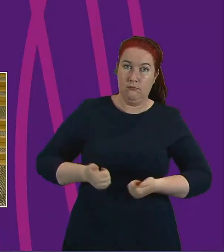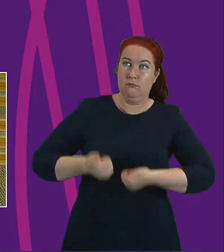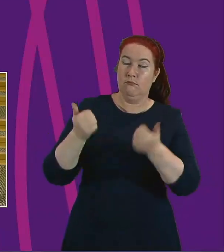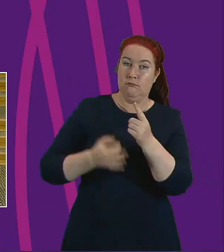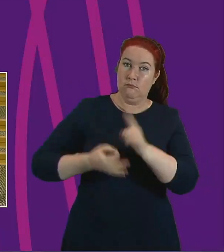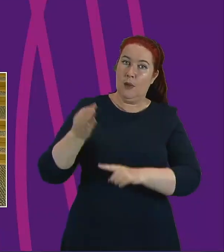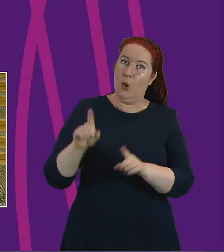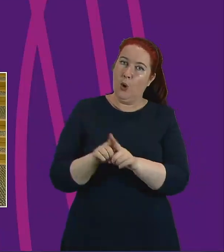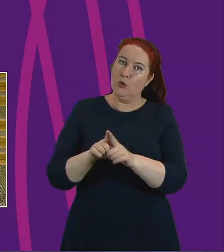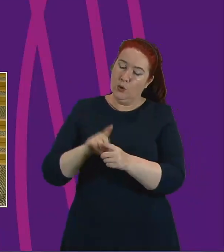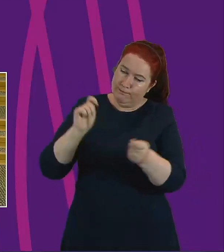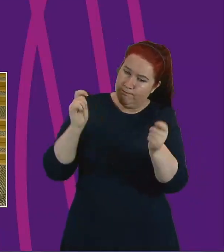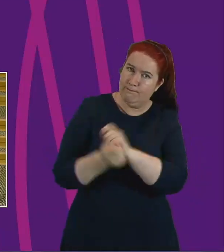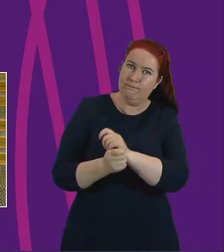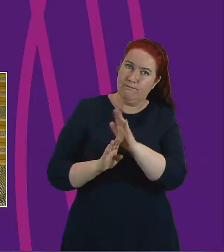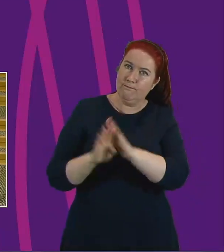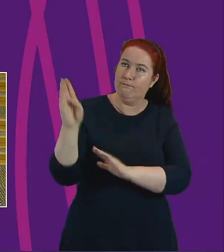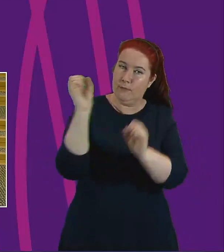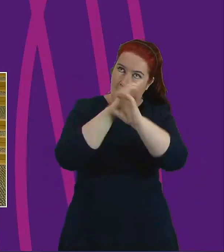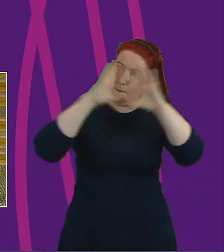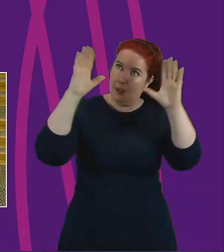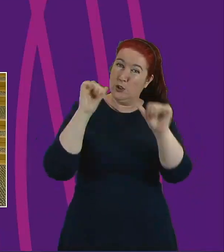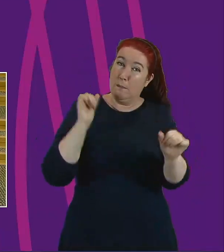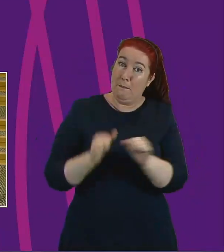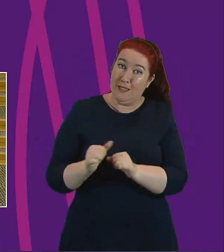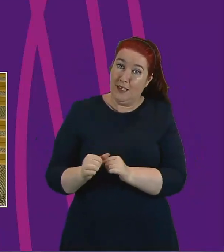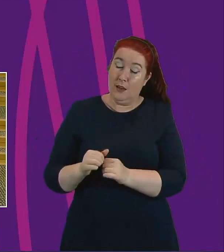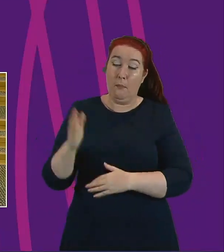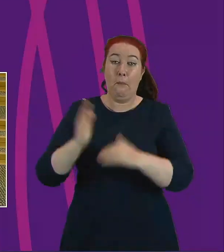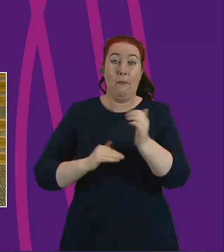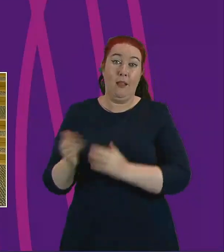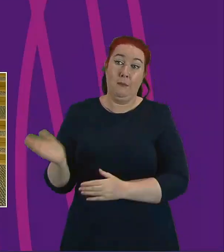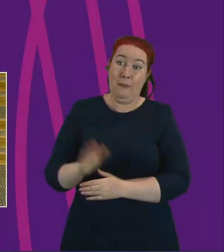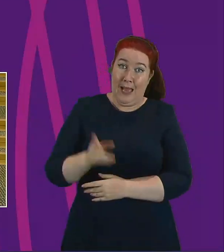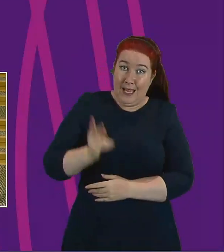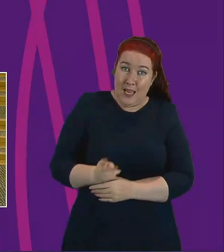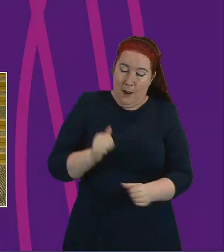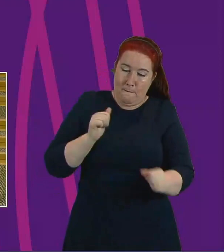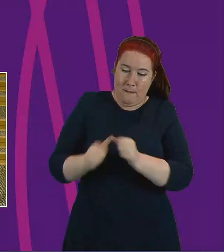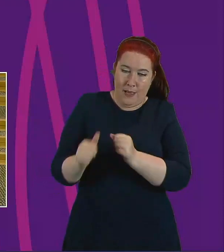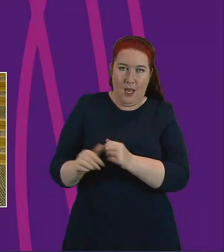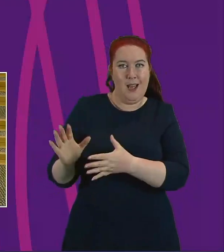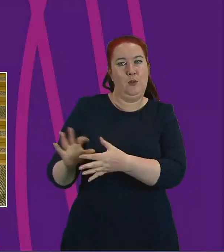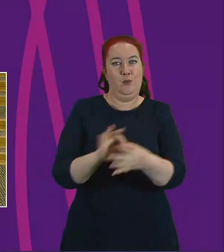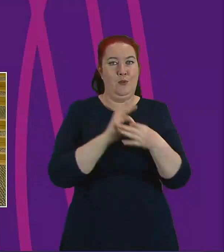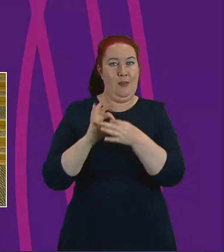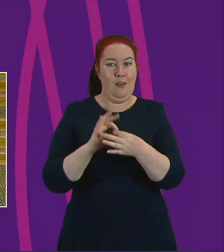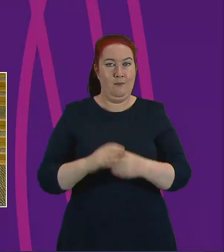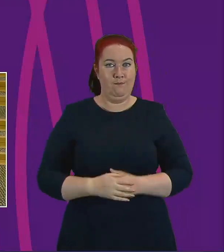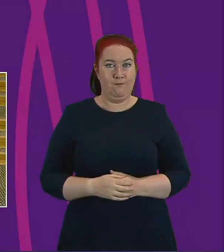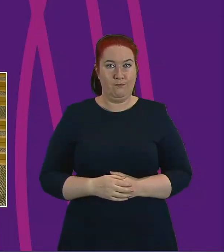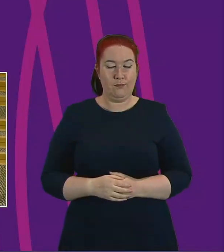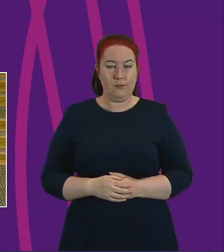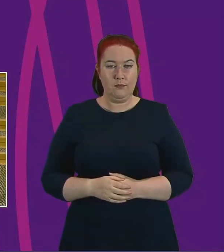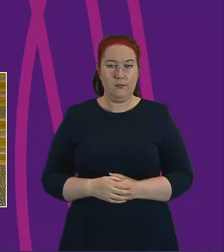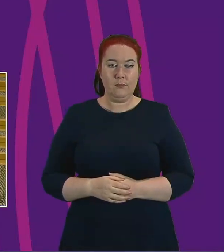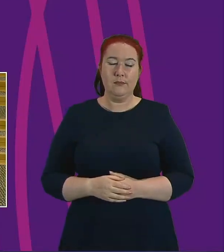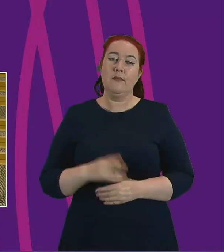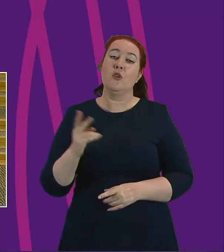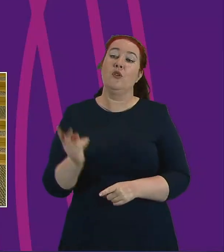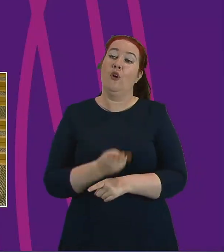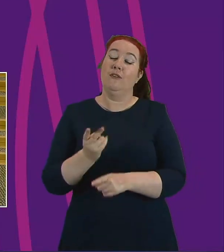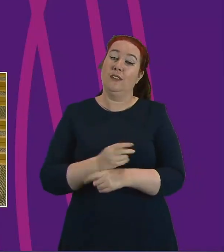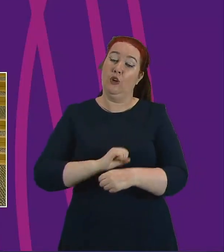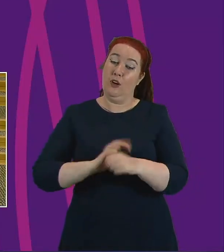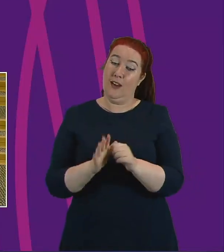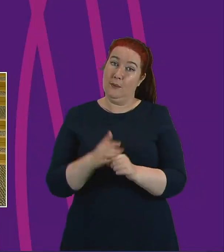reform and reimagine. To build back better and to do so together. Presiding officer, the often used word to describe COVID-19